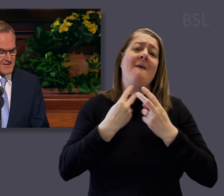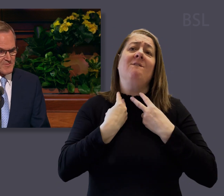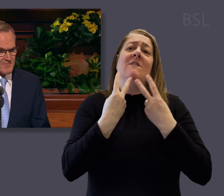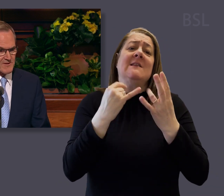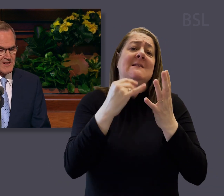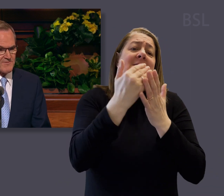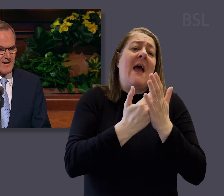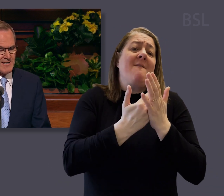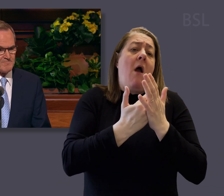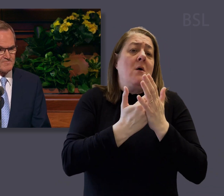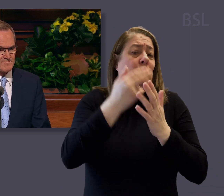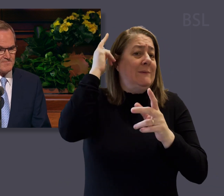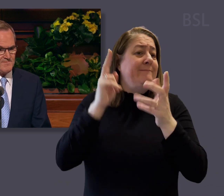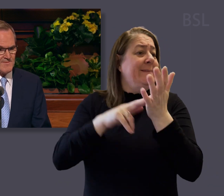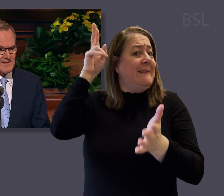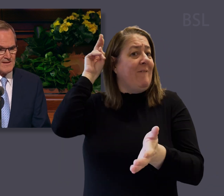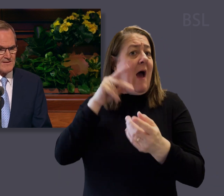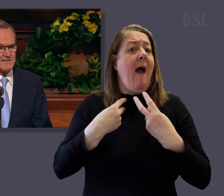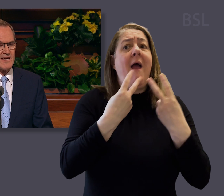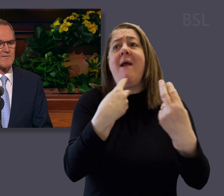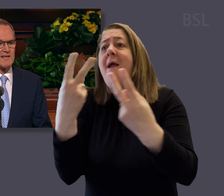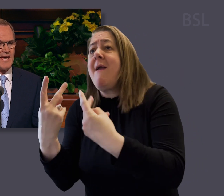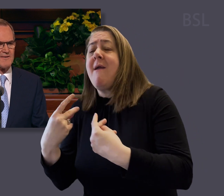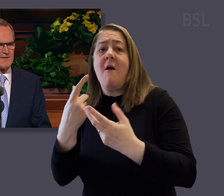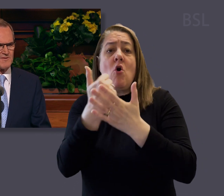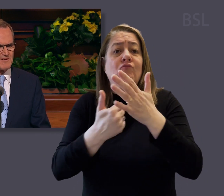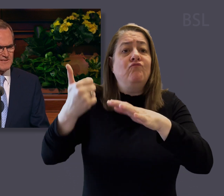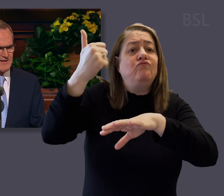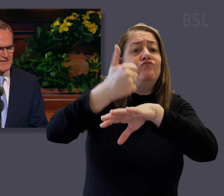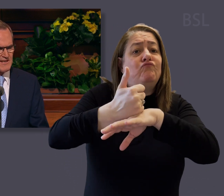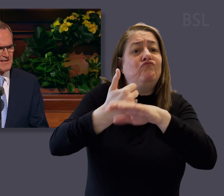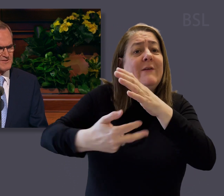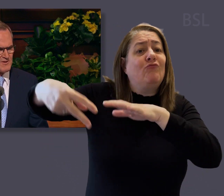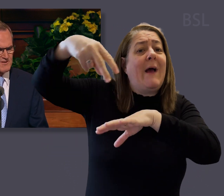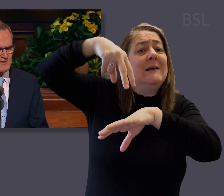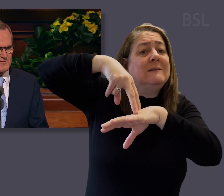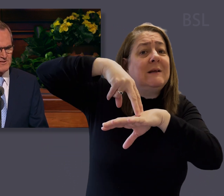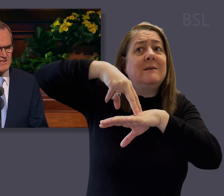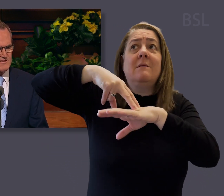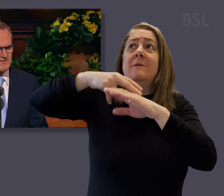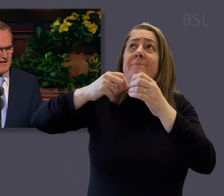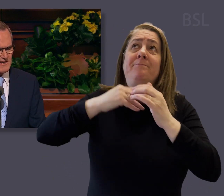to the people of Nephi. This sacred account is of the resurrected and exalted Lord Jesus Christ.